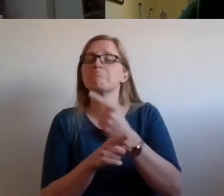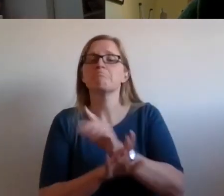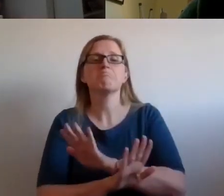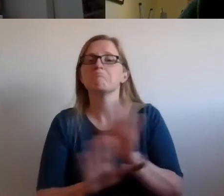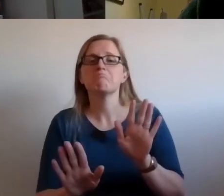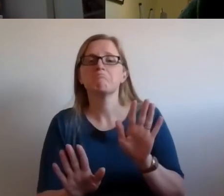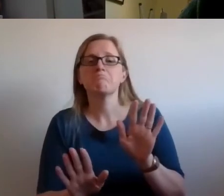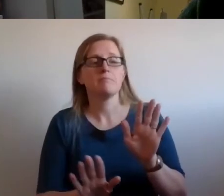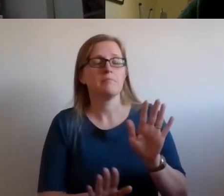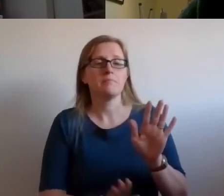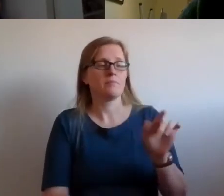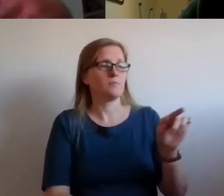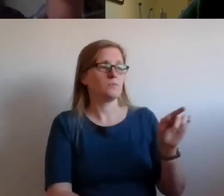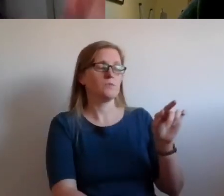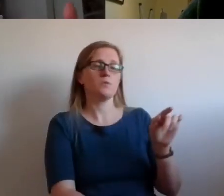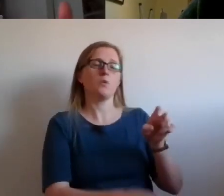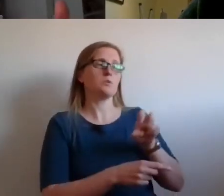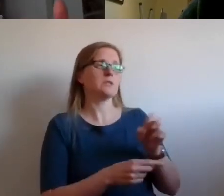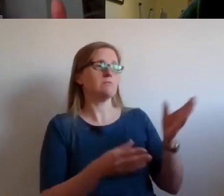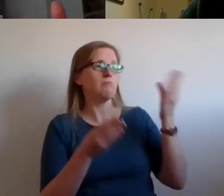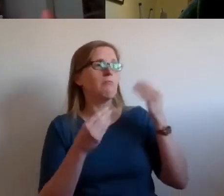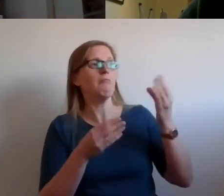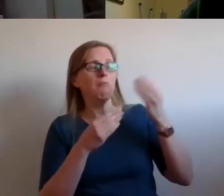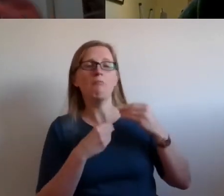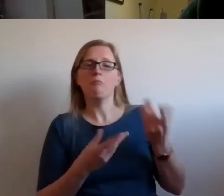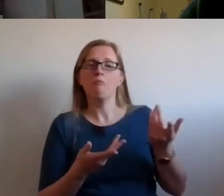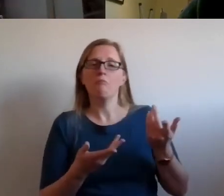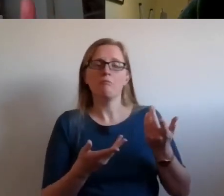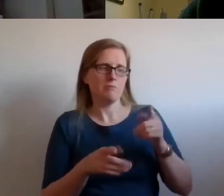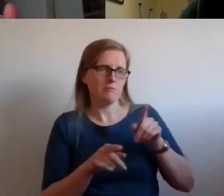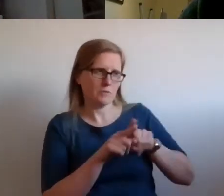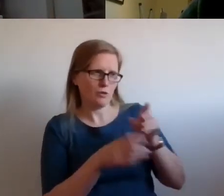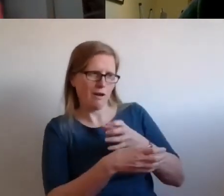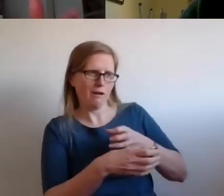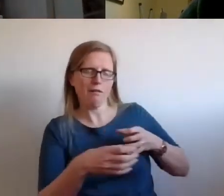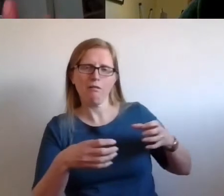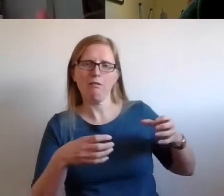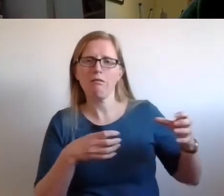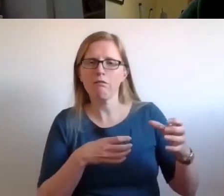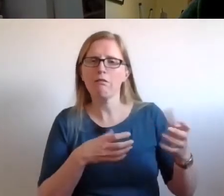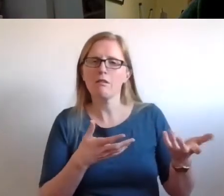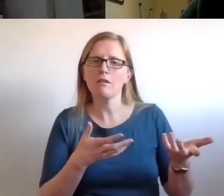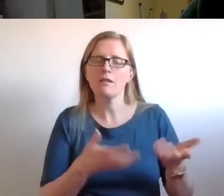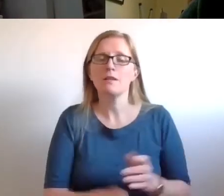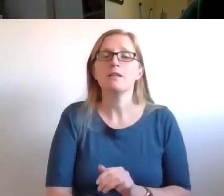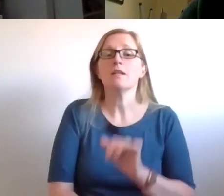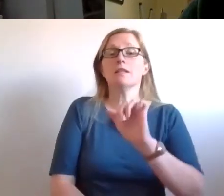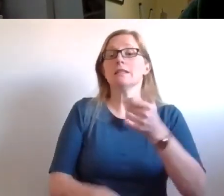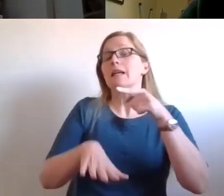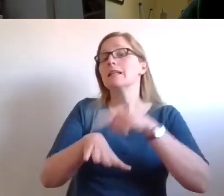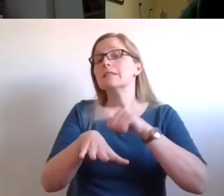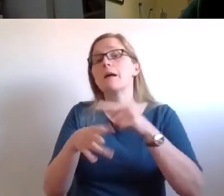just going to try and put ourselves in their shoes. The next time we meet, then other voices will be heard and brought into the conversation.